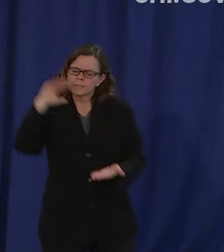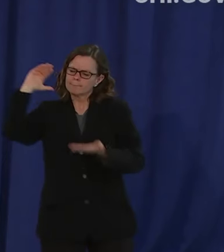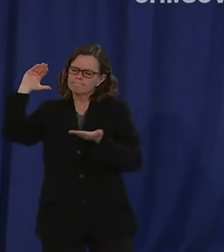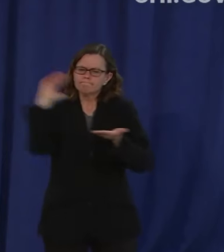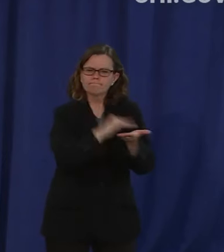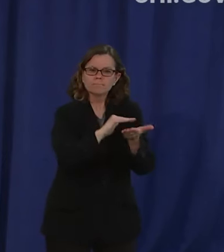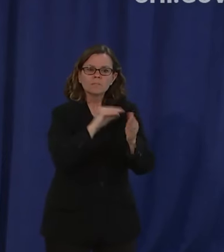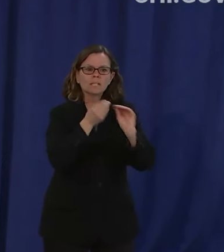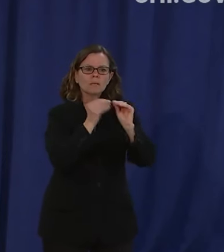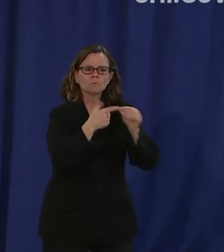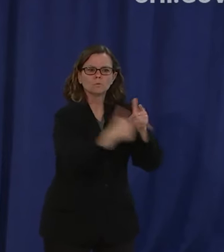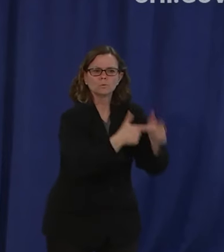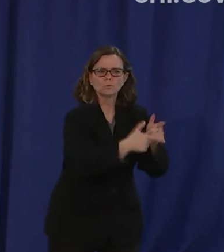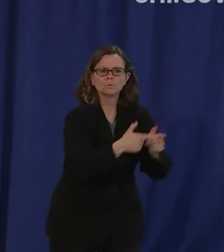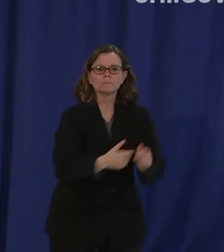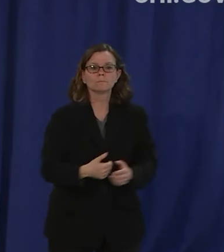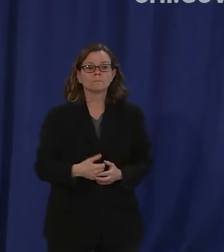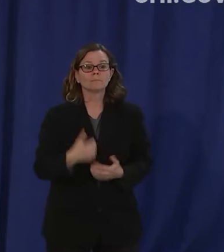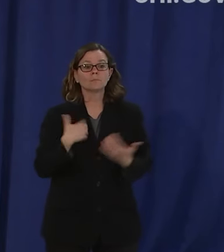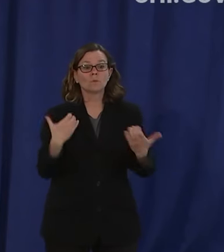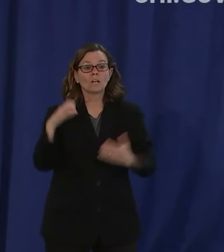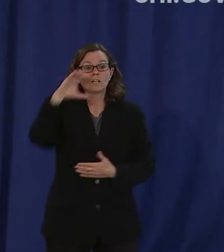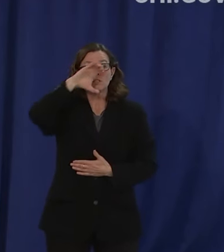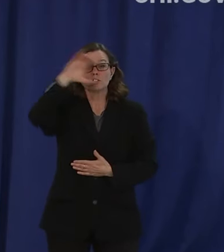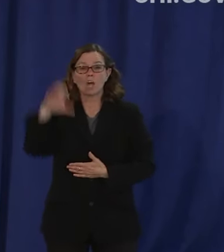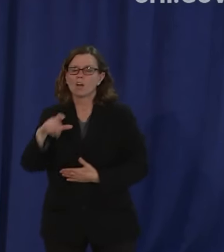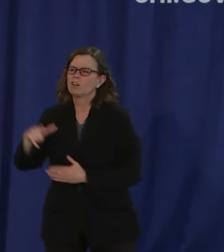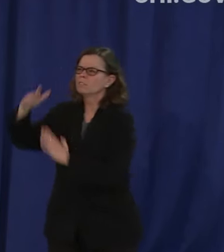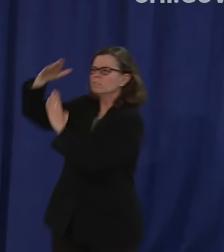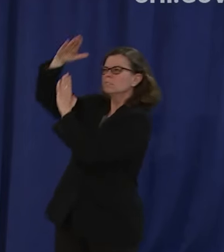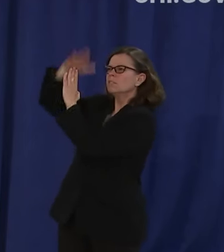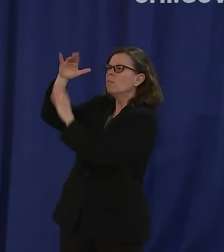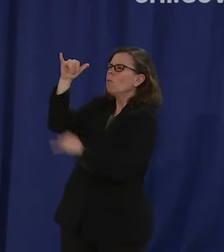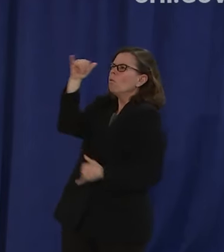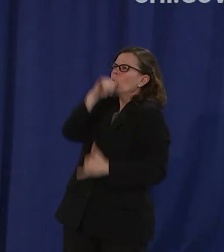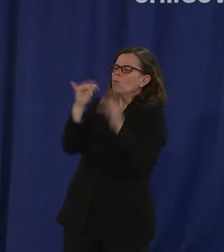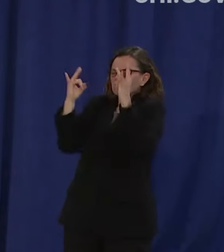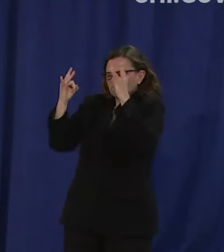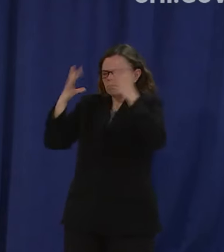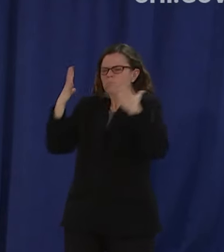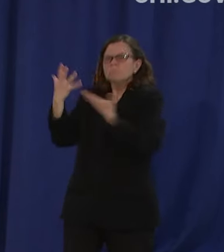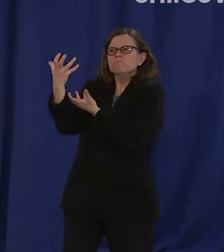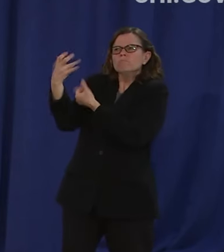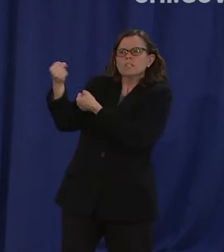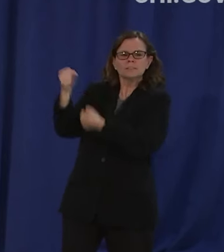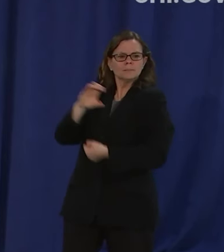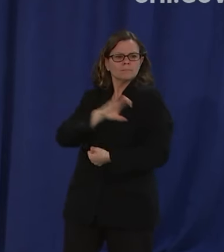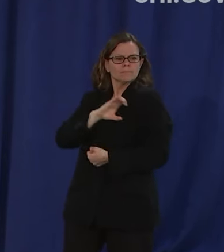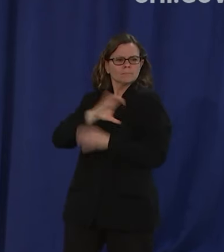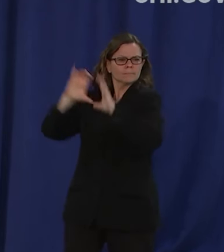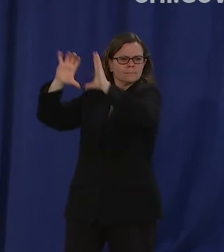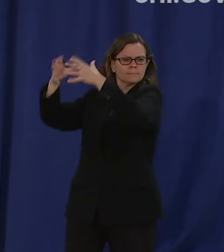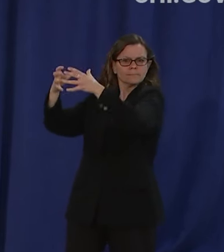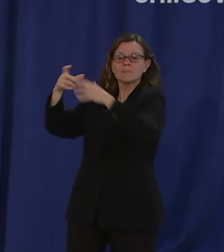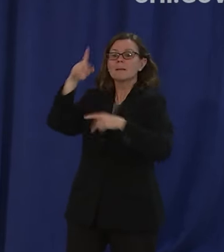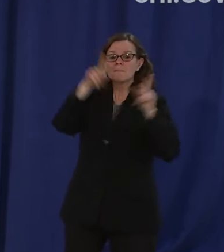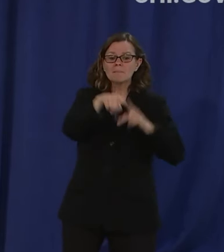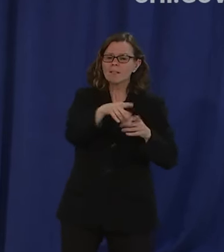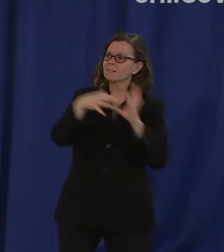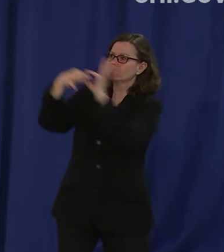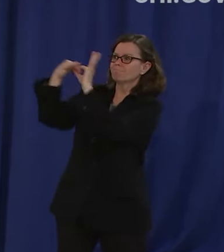in its officers from its residents thank you so much for this great opportunity